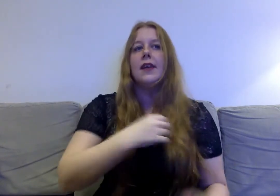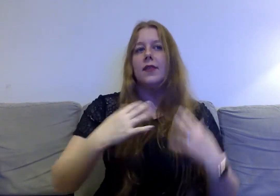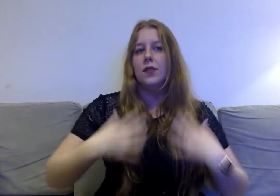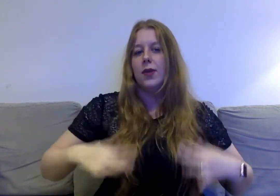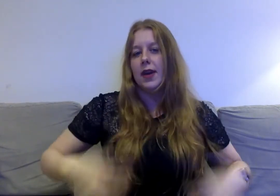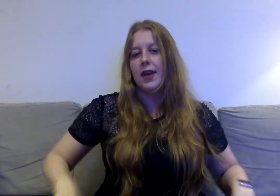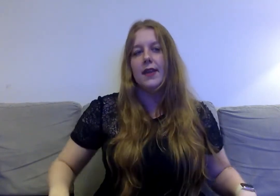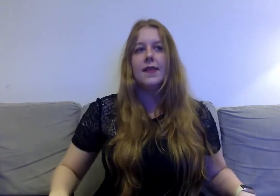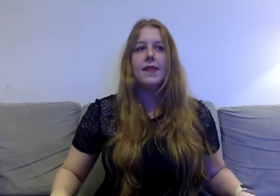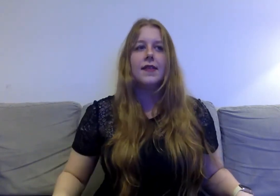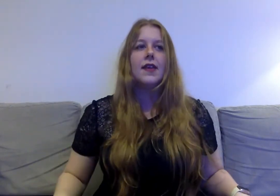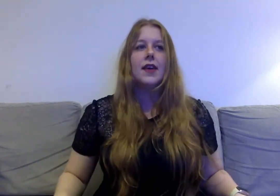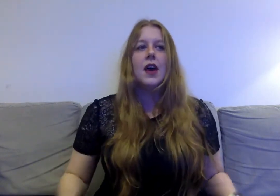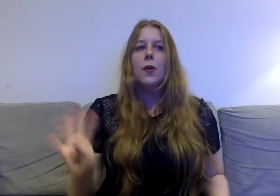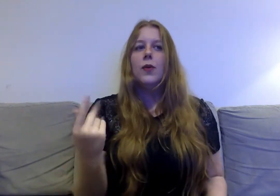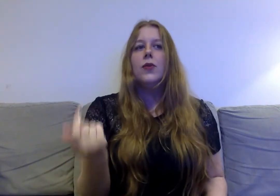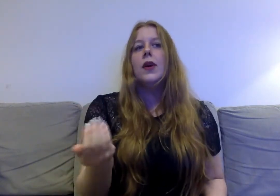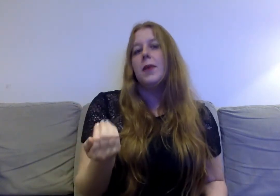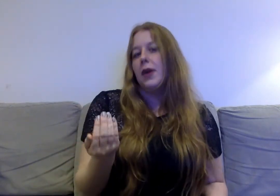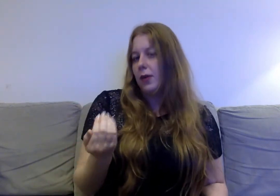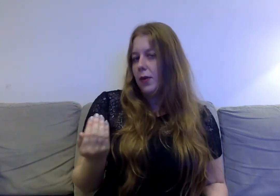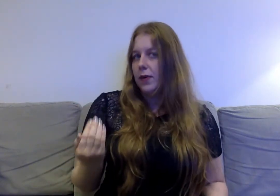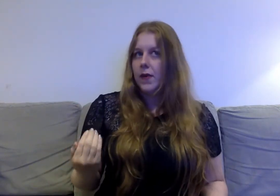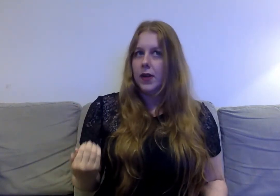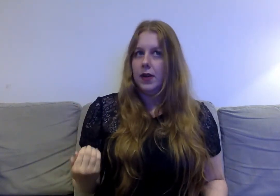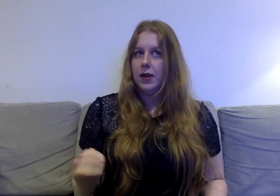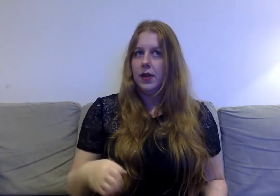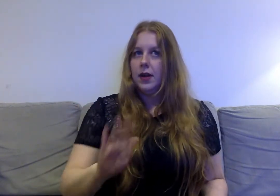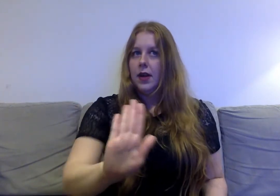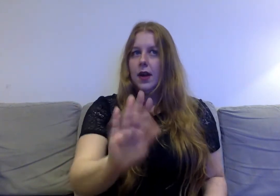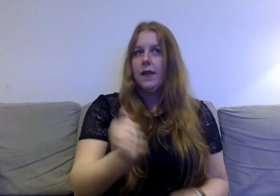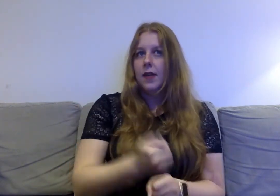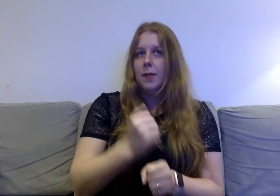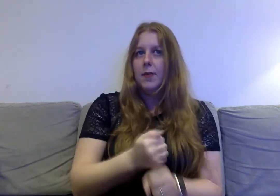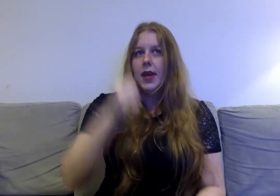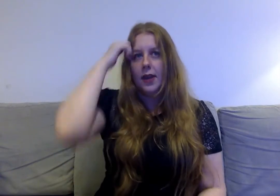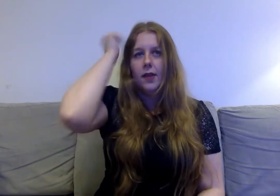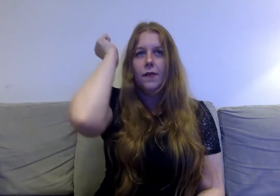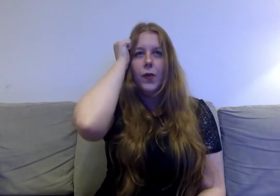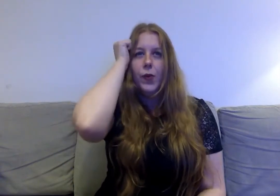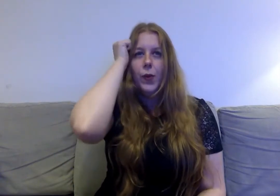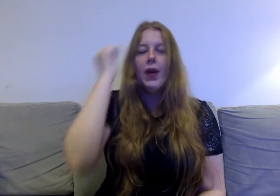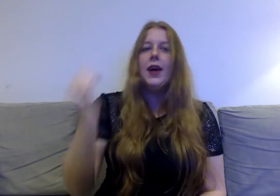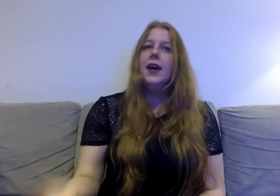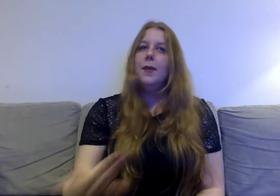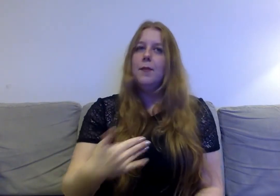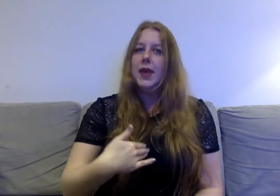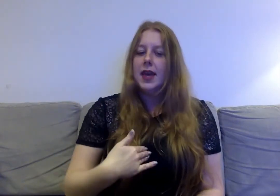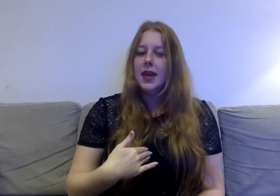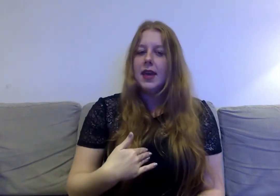like to dress Won't you come on over, stop making a fool out of me